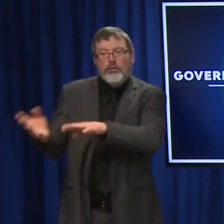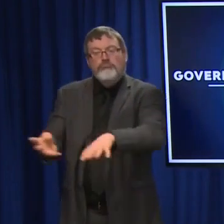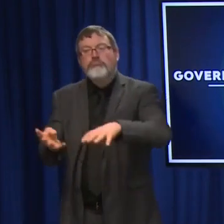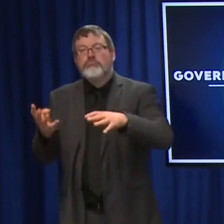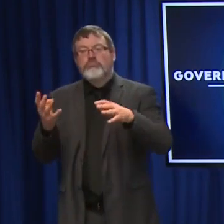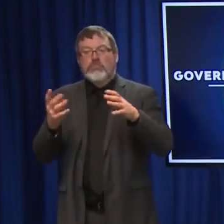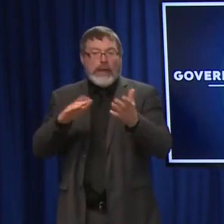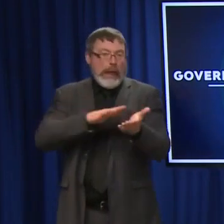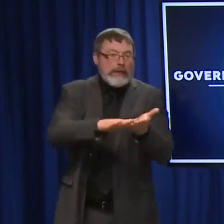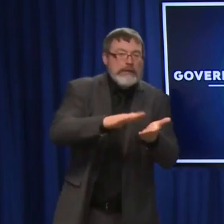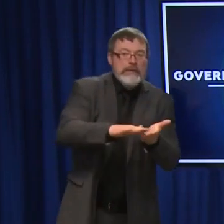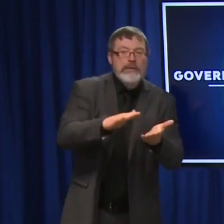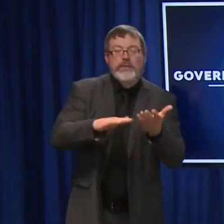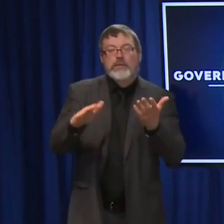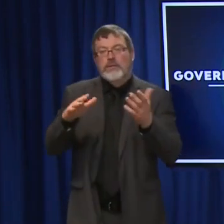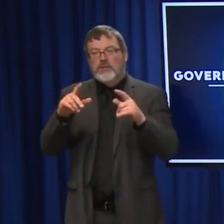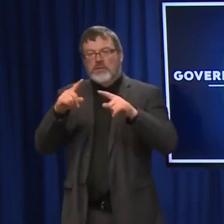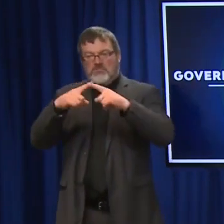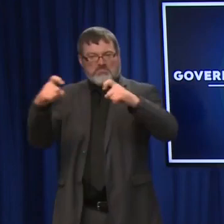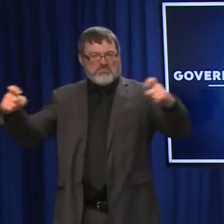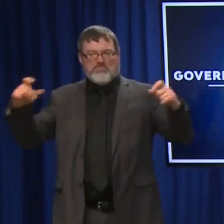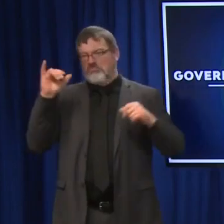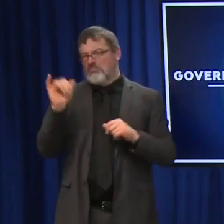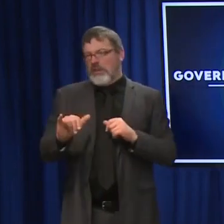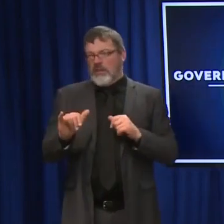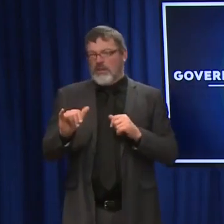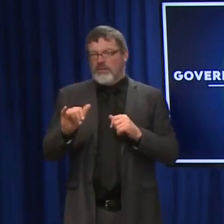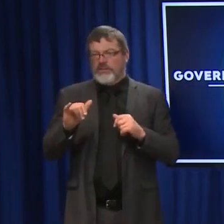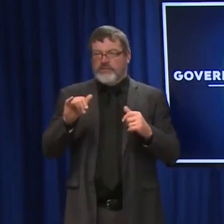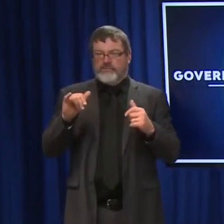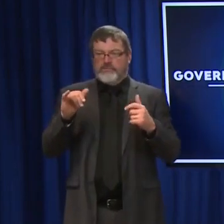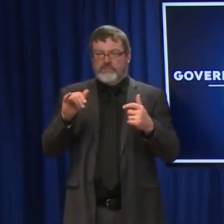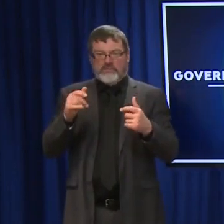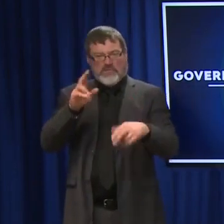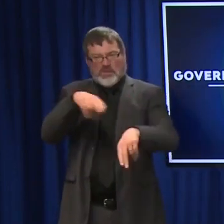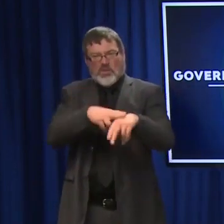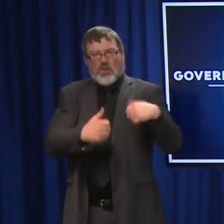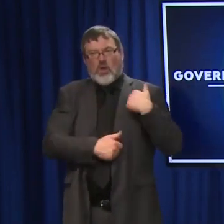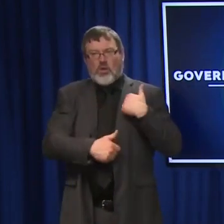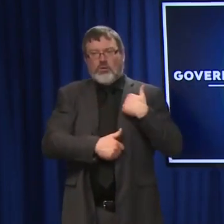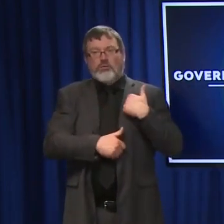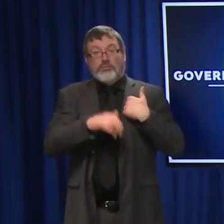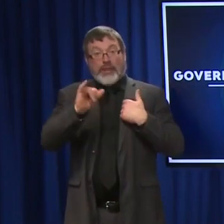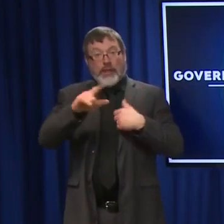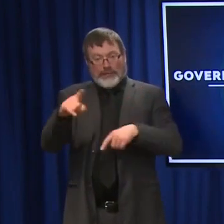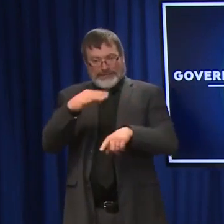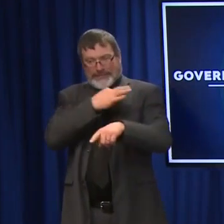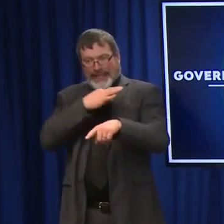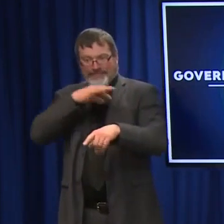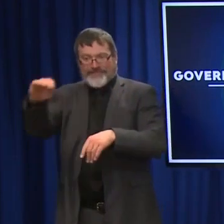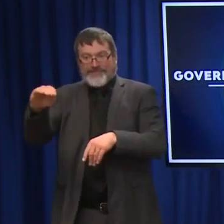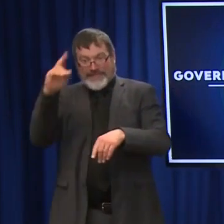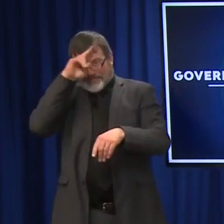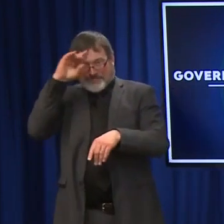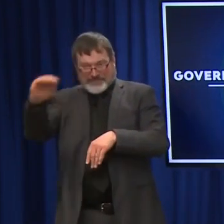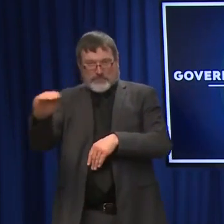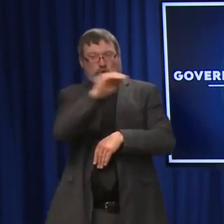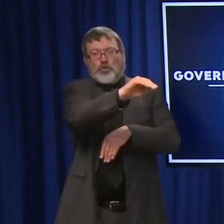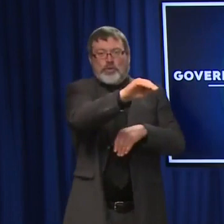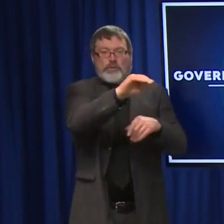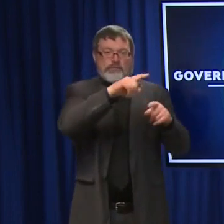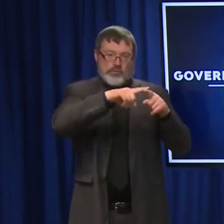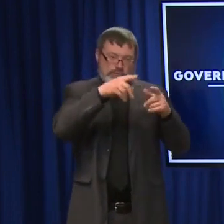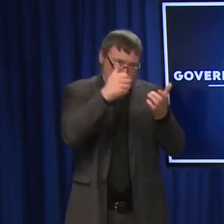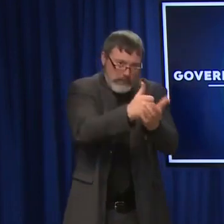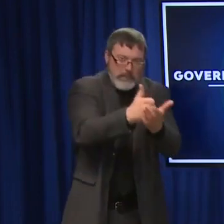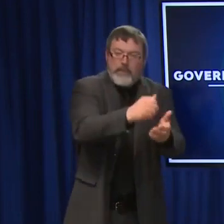those administrative tasks so that everyone can kind of get bumped up in terms of a responsibility and opportunity within the hospitals, and it just